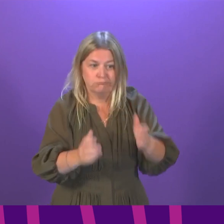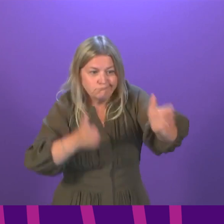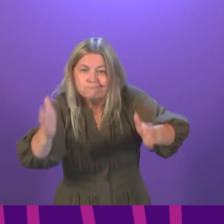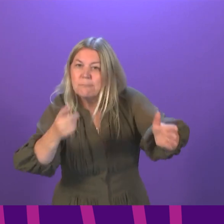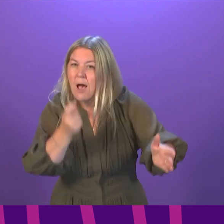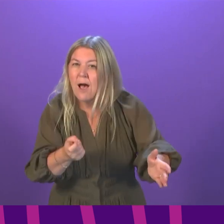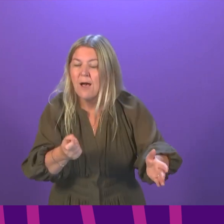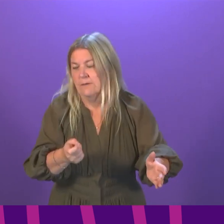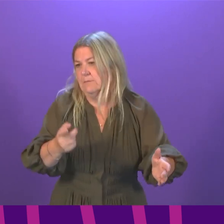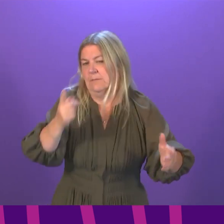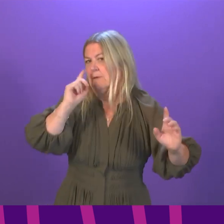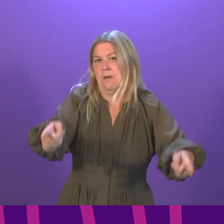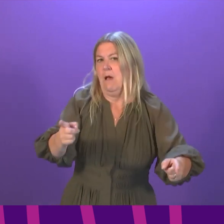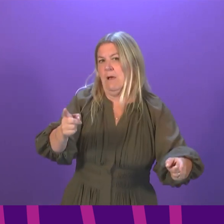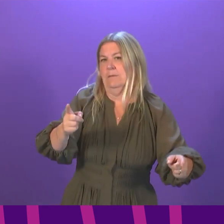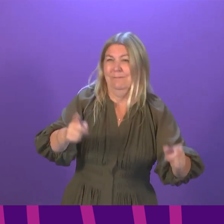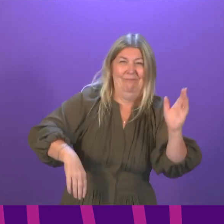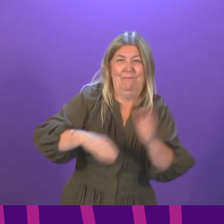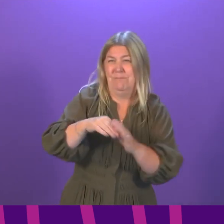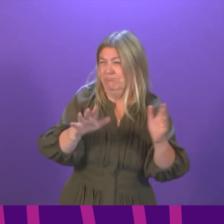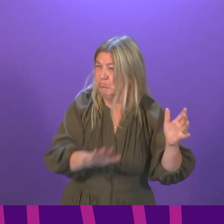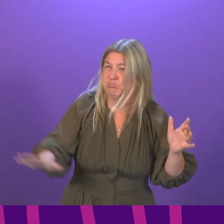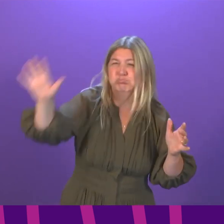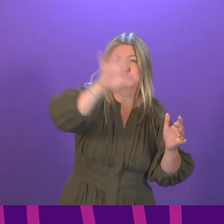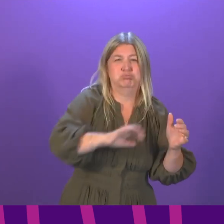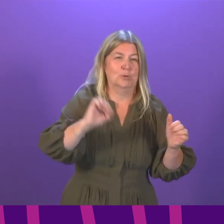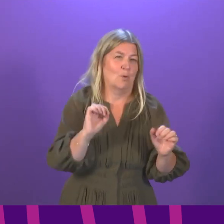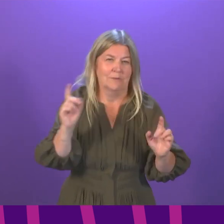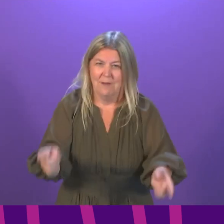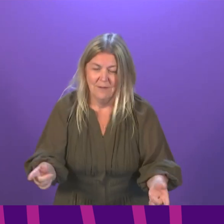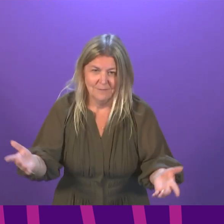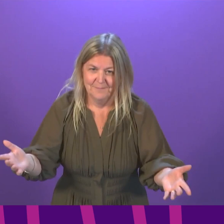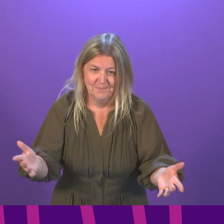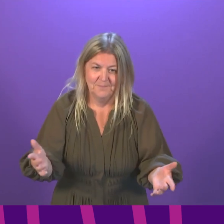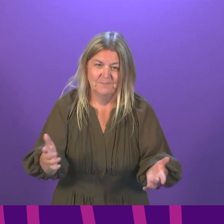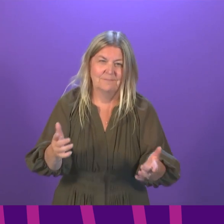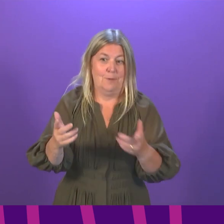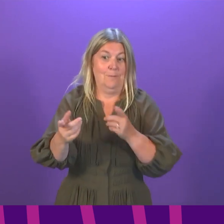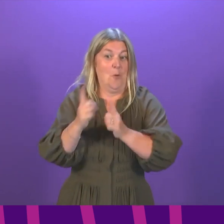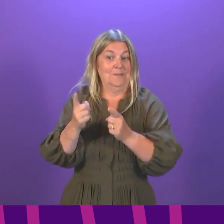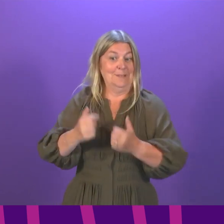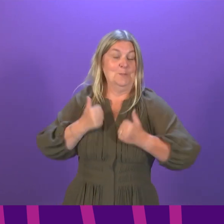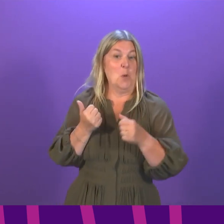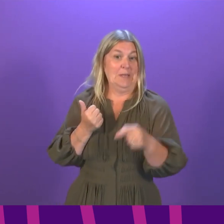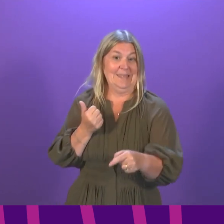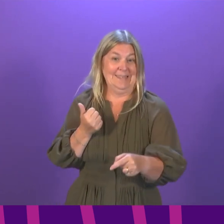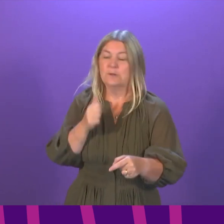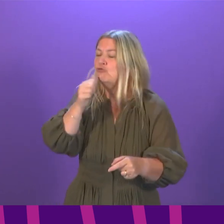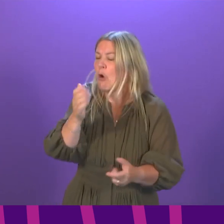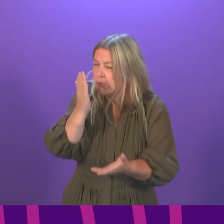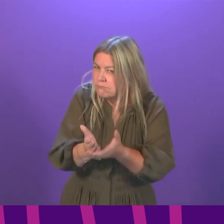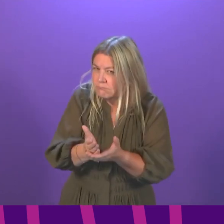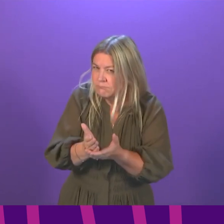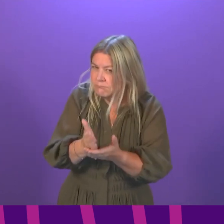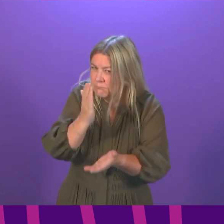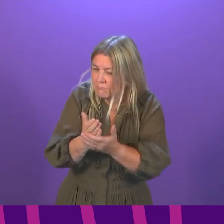everywhere that young people spend their time. I had a conversation this morning and this is just a conversation at the moment. It is not necessarily something that